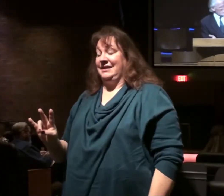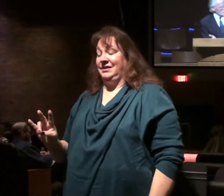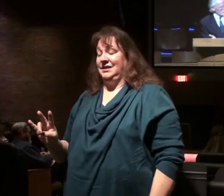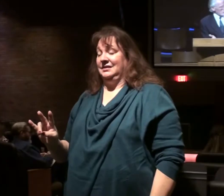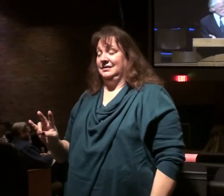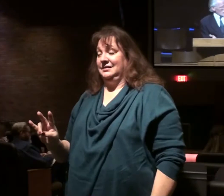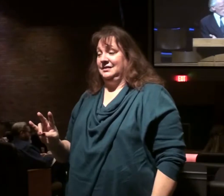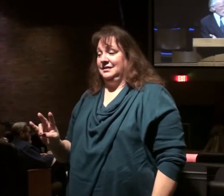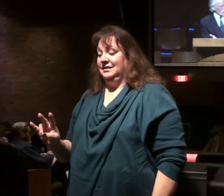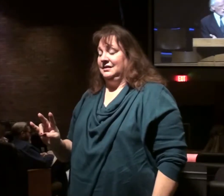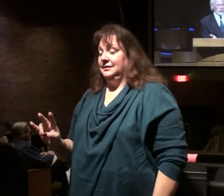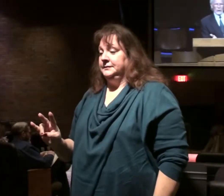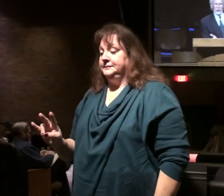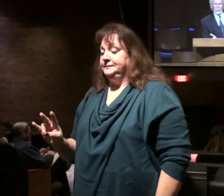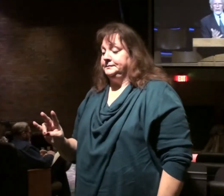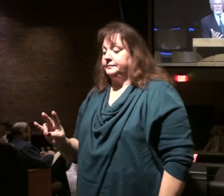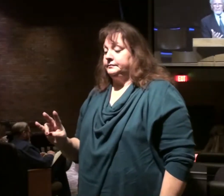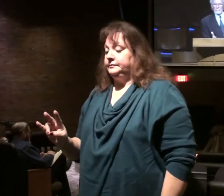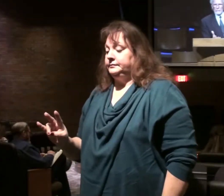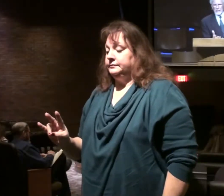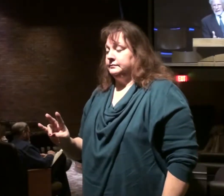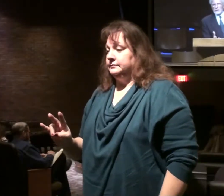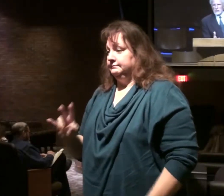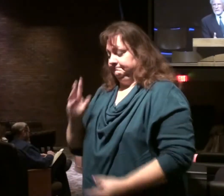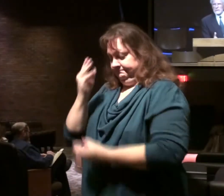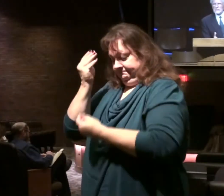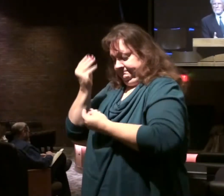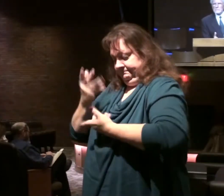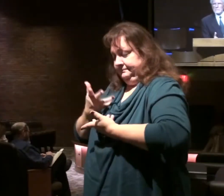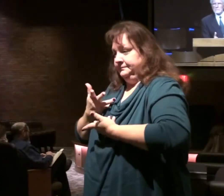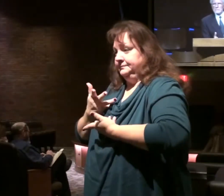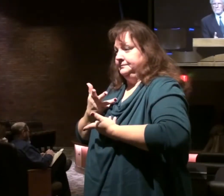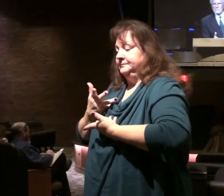in particular, we give information